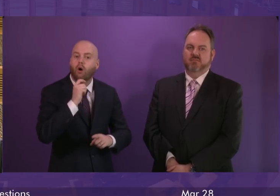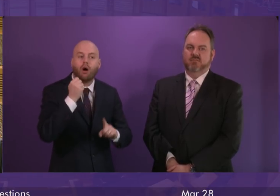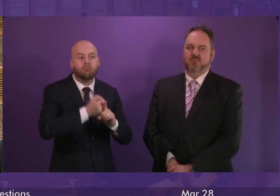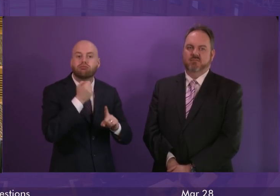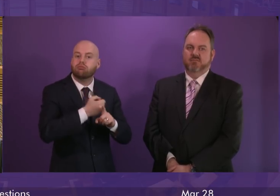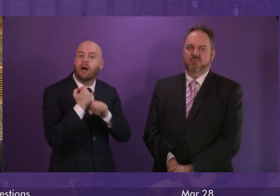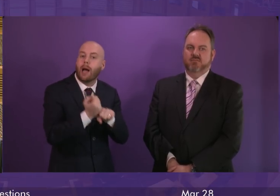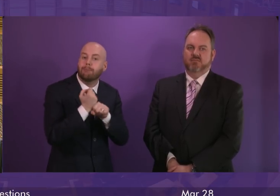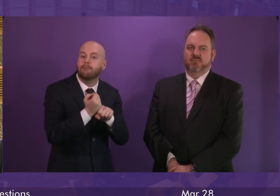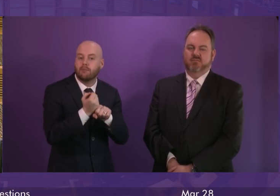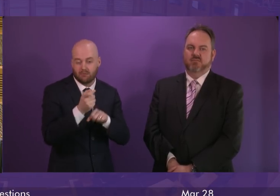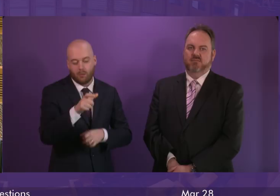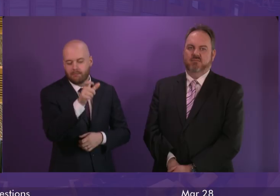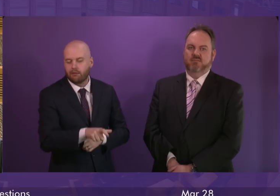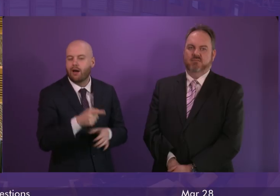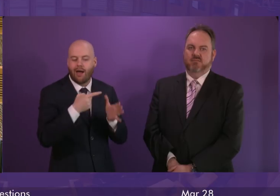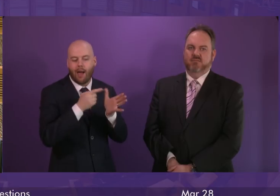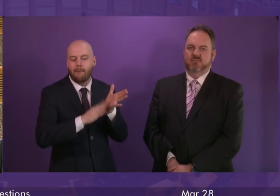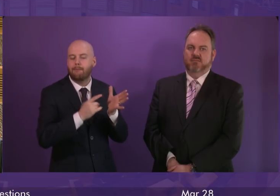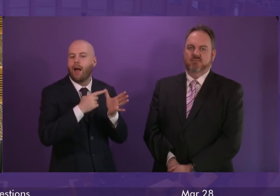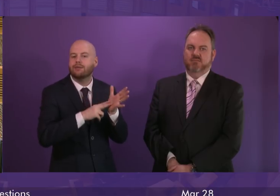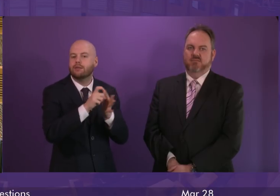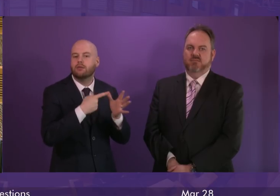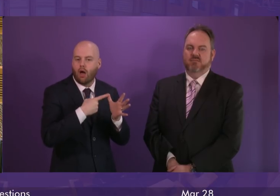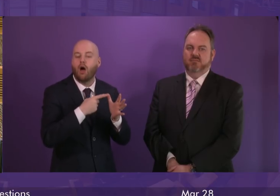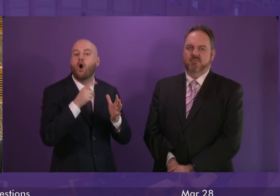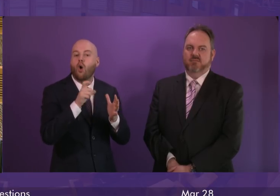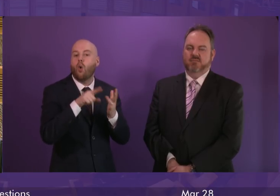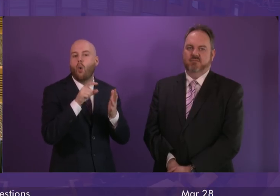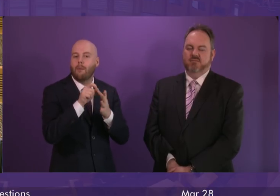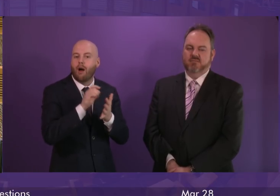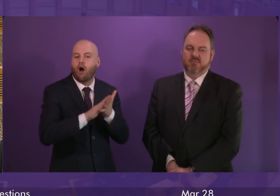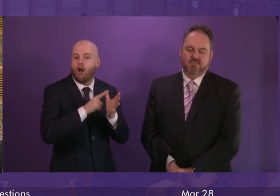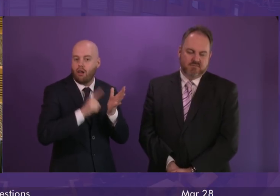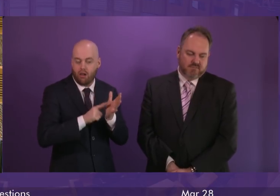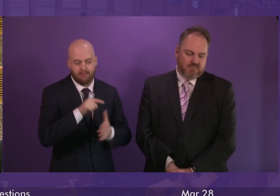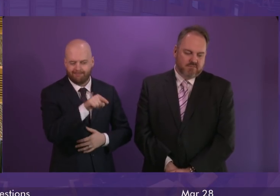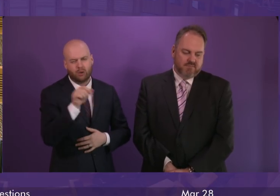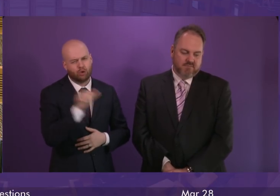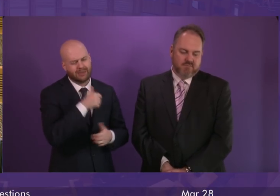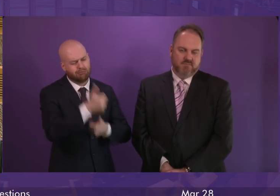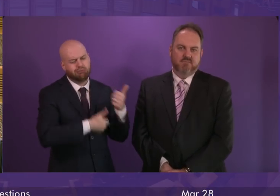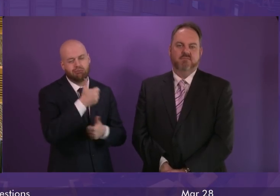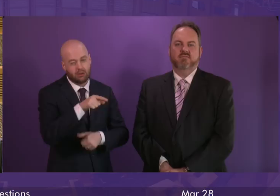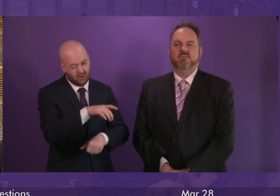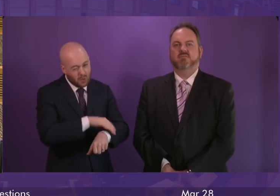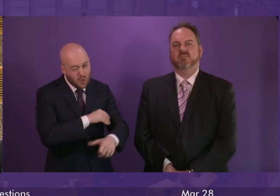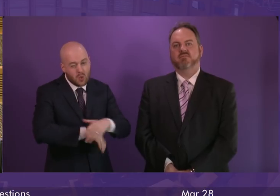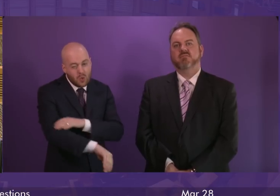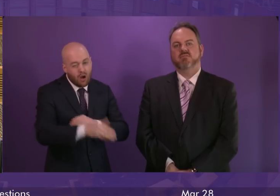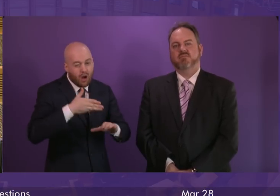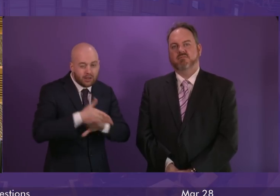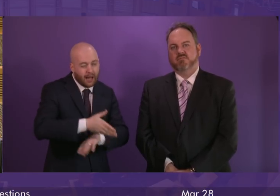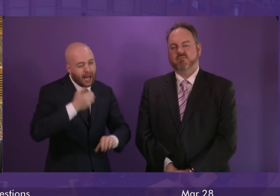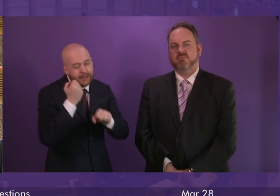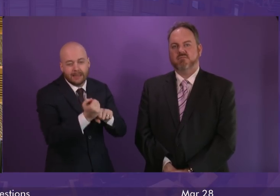Amanda Capel, who I think is due a great amount of credit and gratitude from all of us for all of her efforts. No